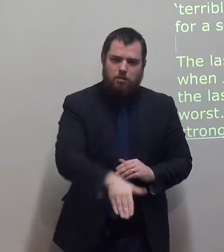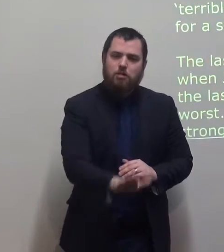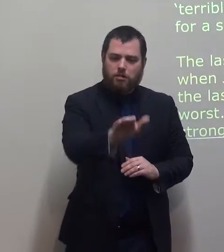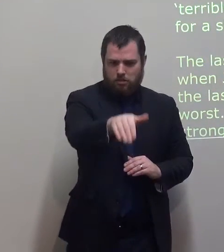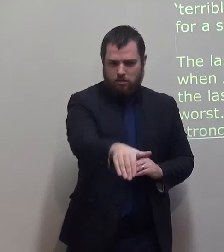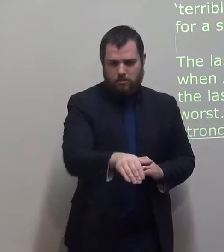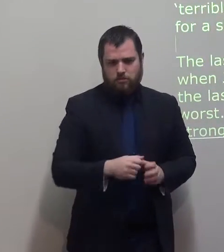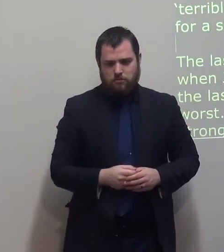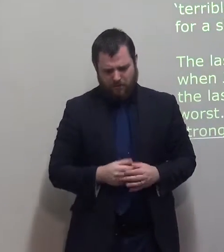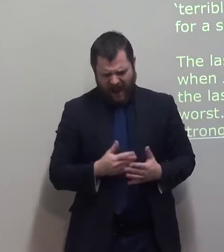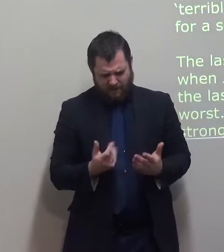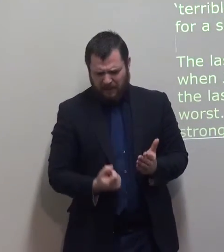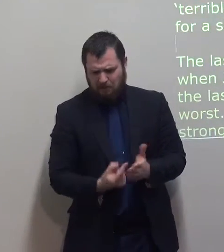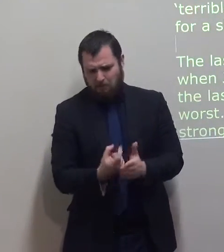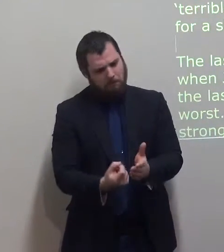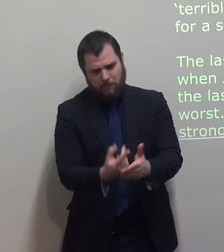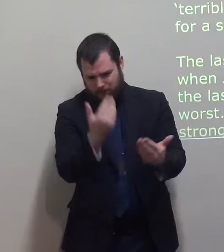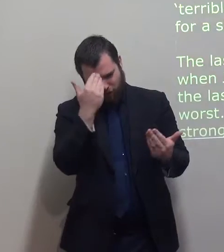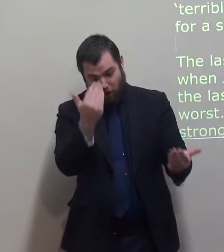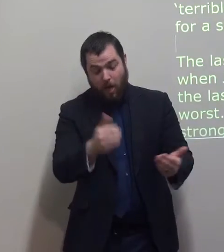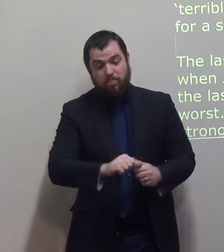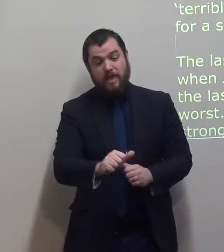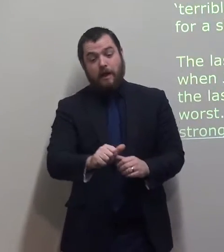The last terrible time will finish when Jesus comes again.